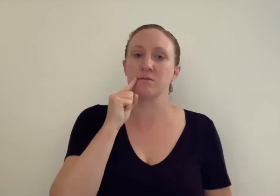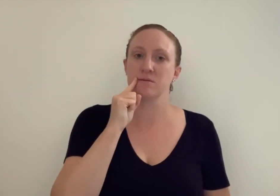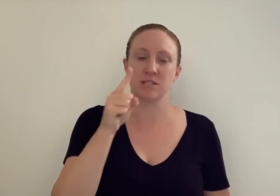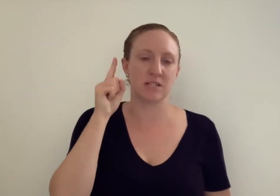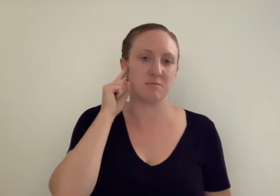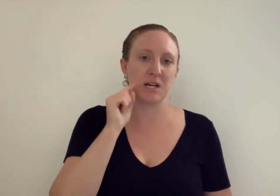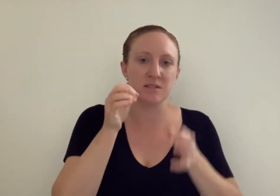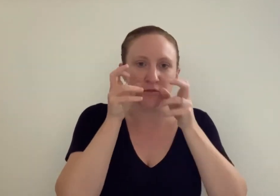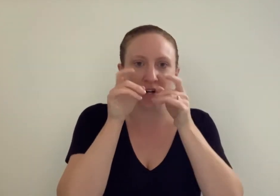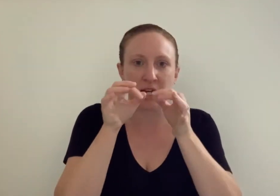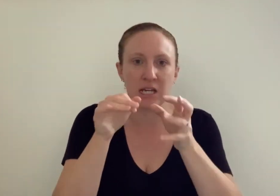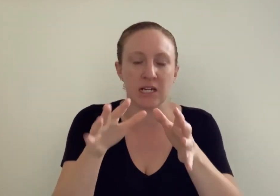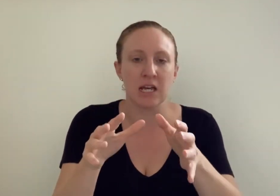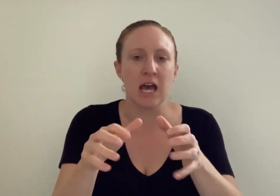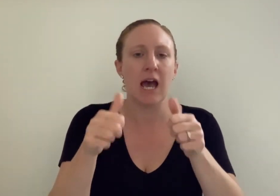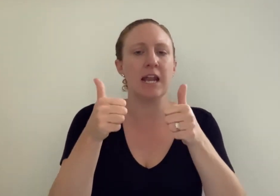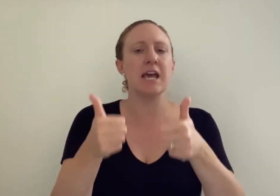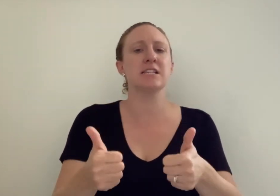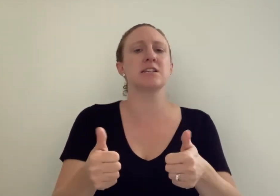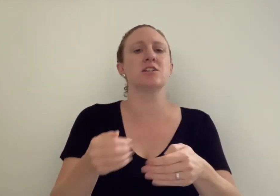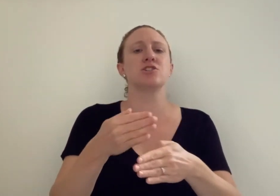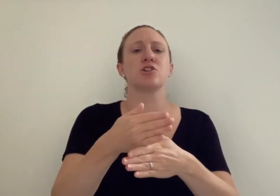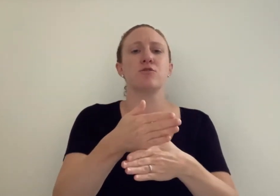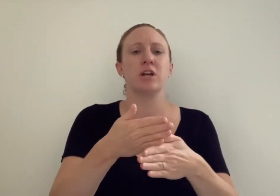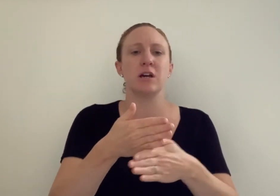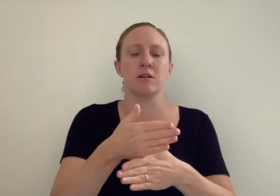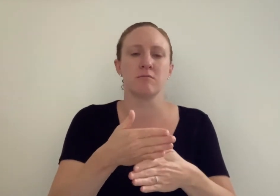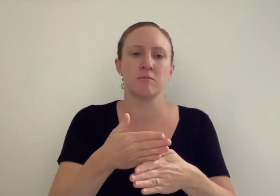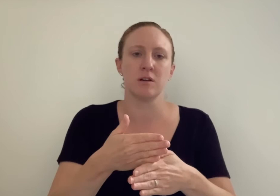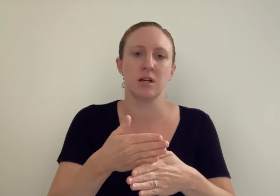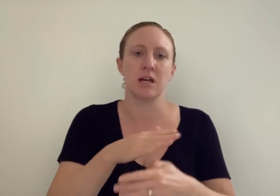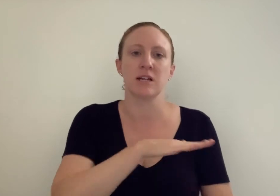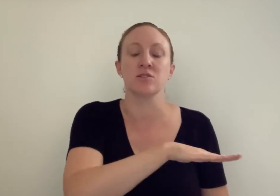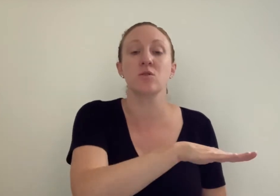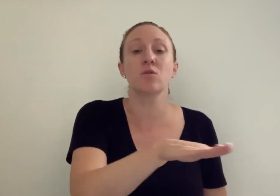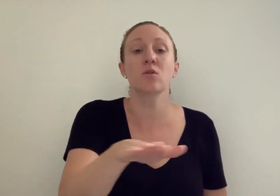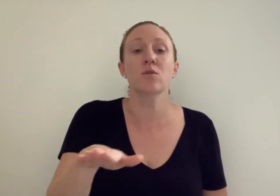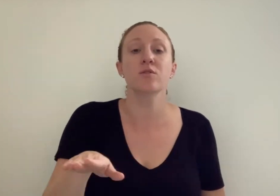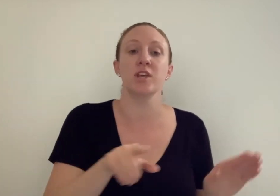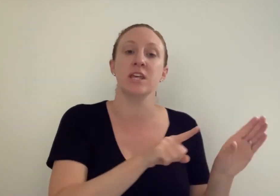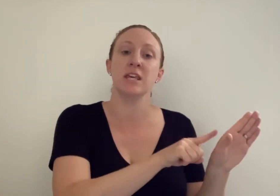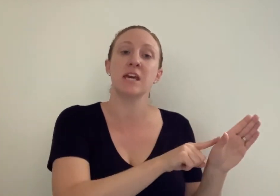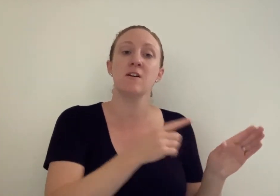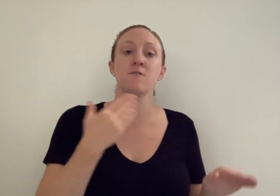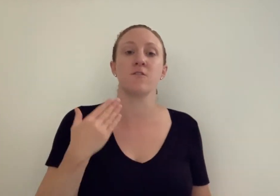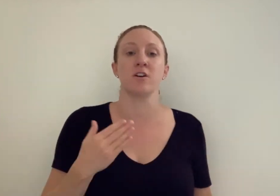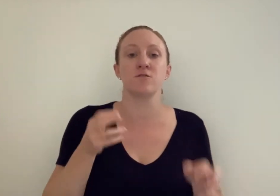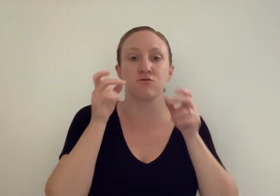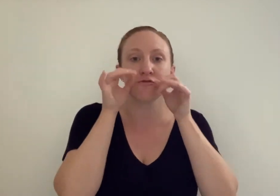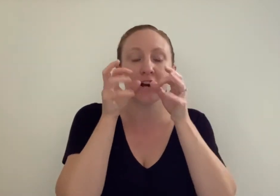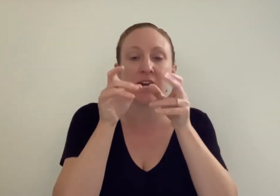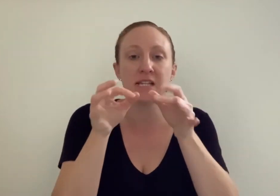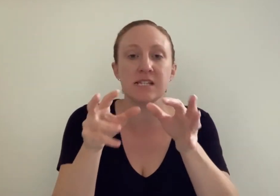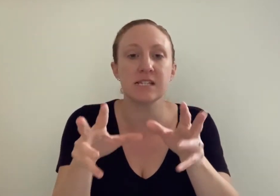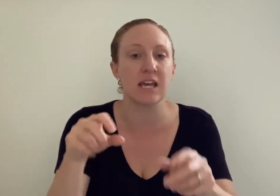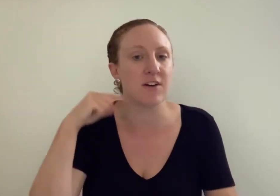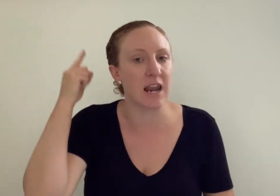said Madam Dragon. An excellent career. And all the year five dragons gave a